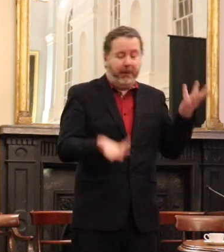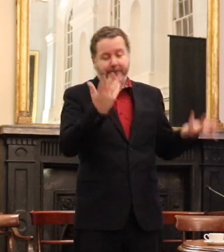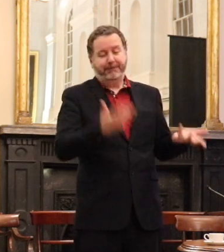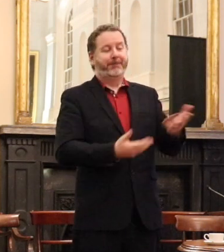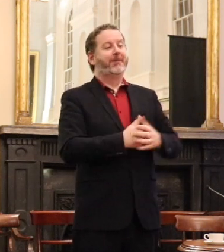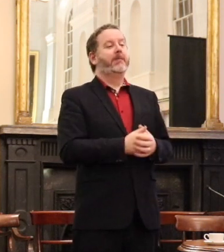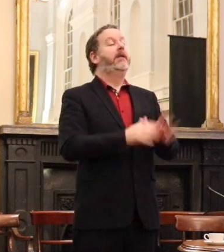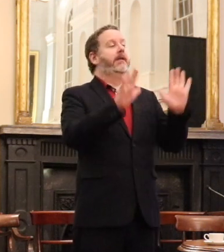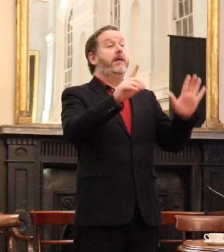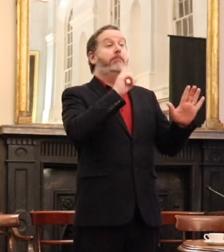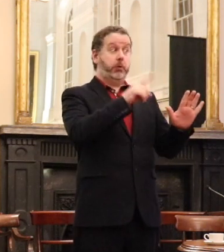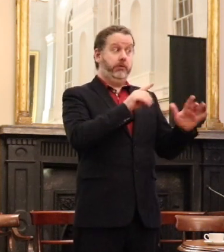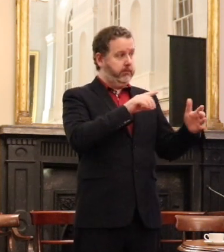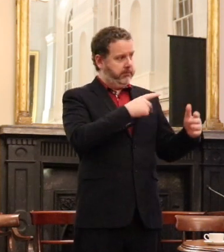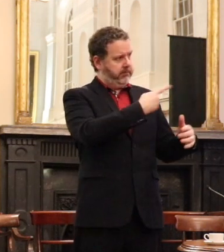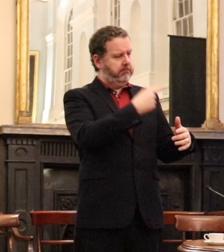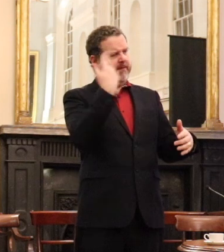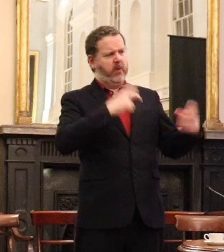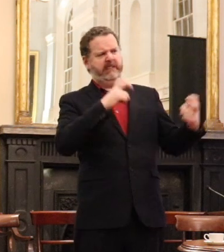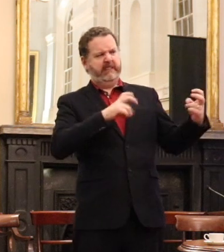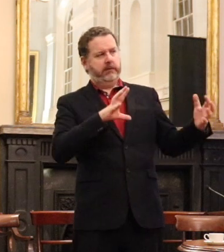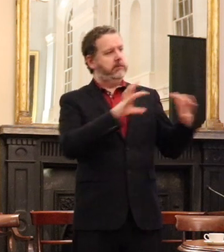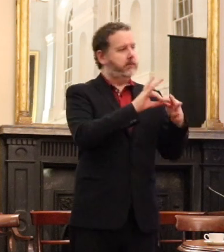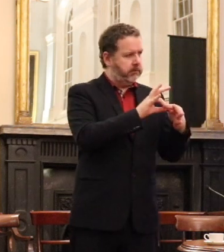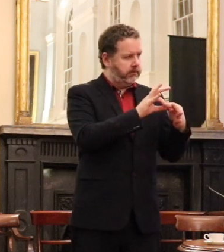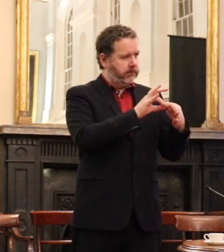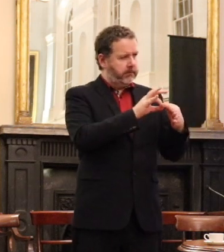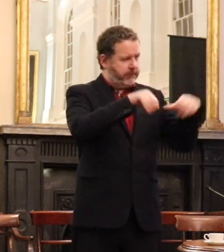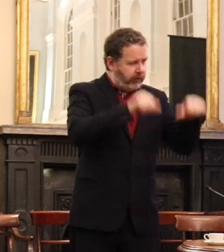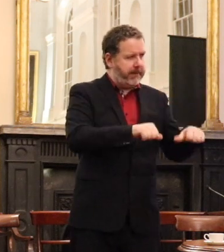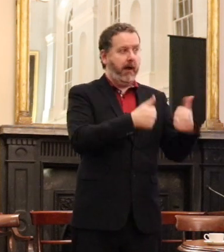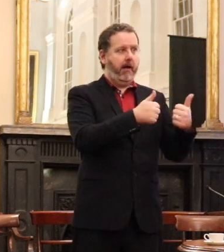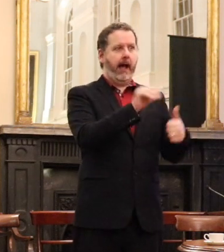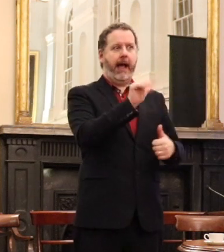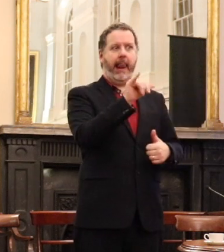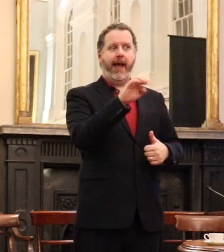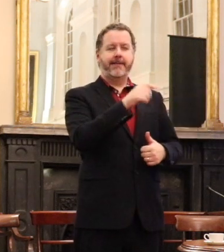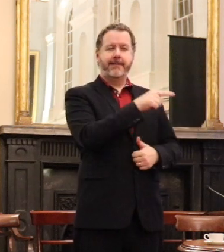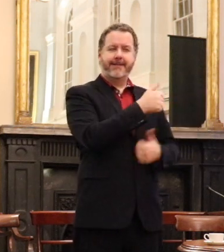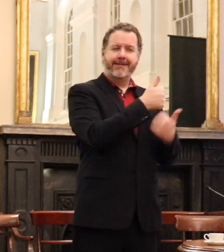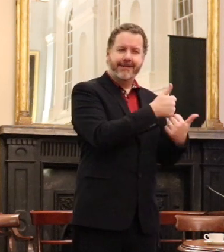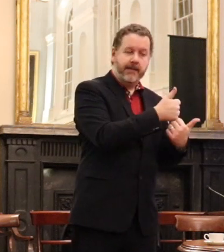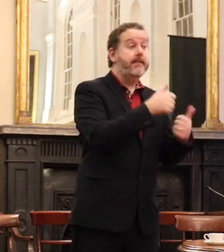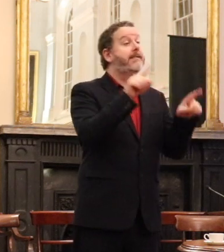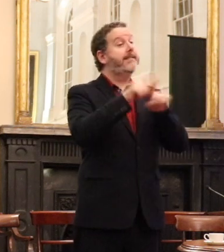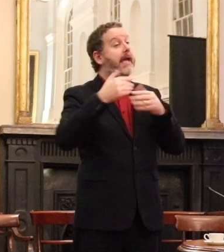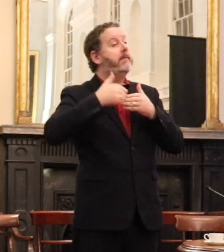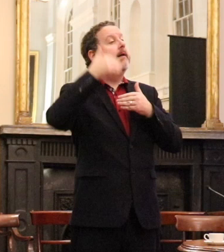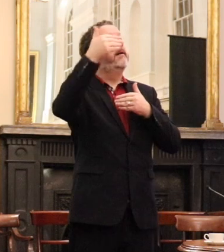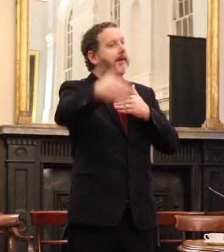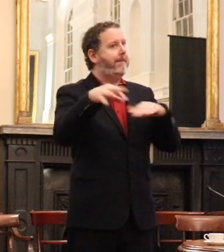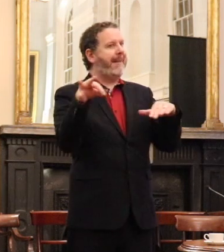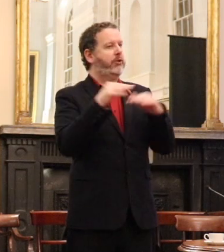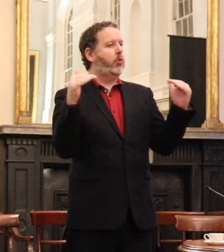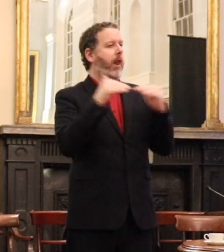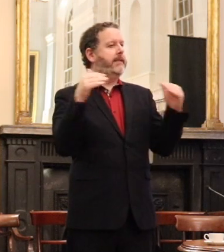those alliances that can come together do come together with a really professional way that the marriage equality campaign was